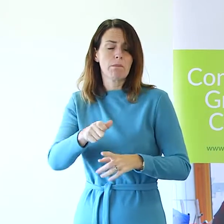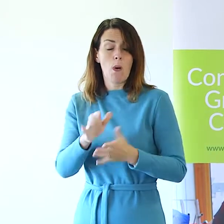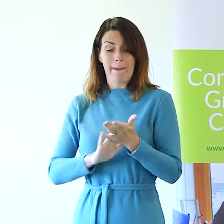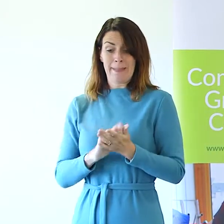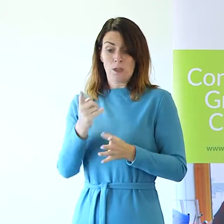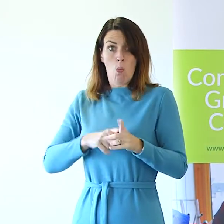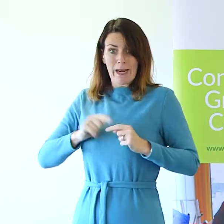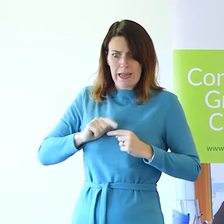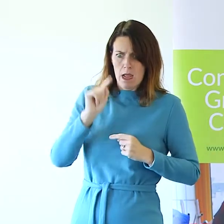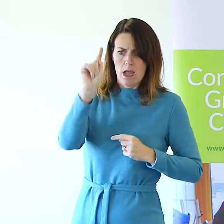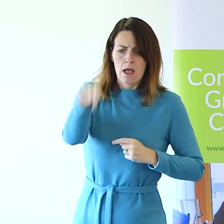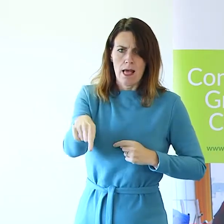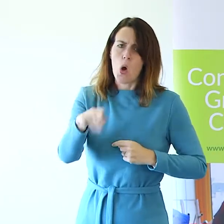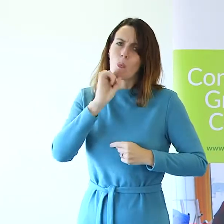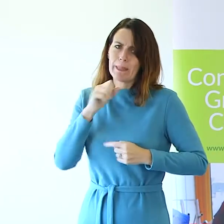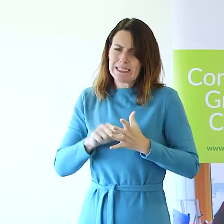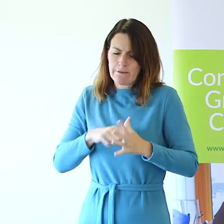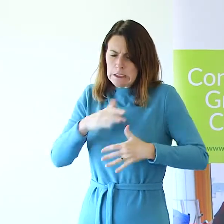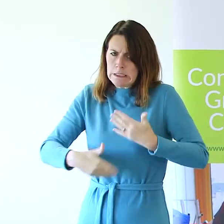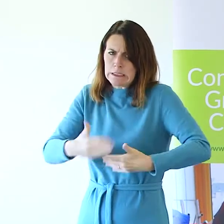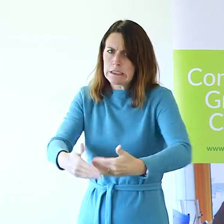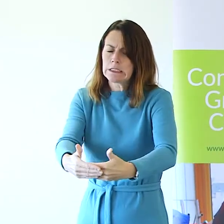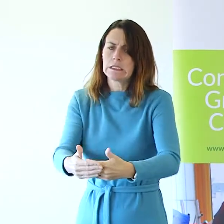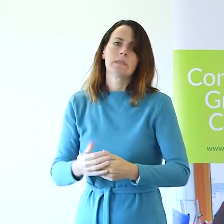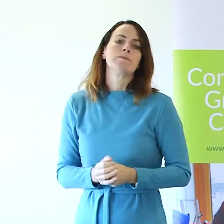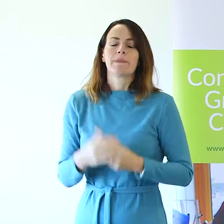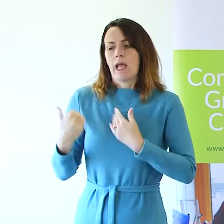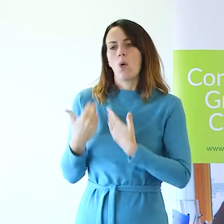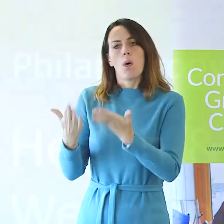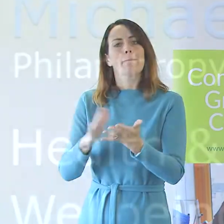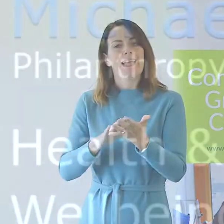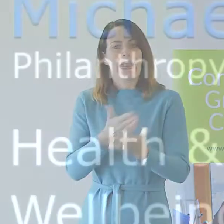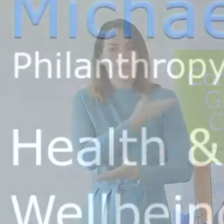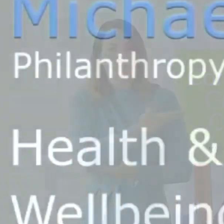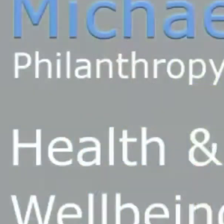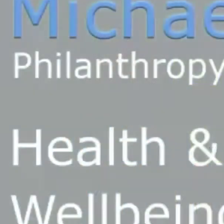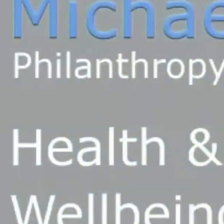is going to be particularly difficult for many. And now I hand over to Michaela.